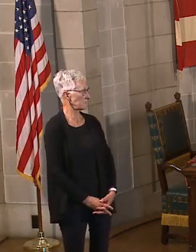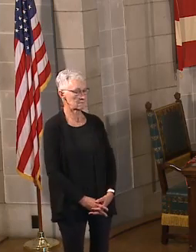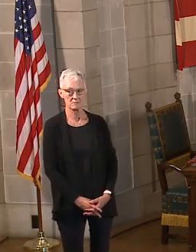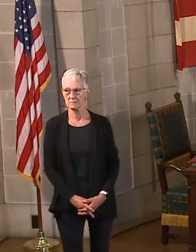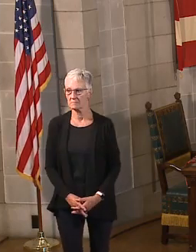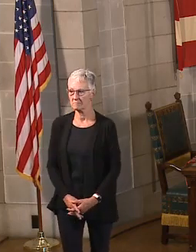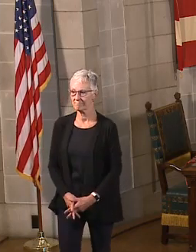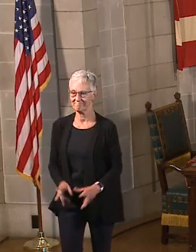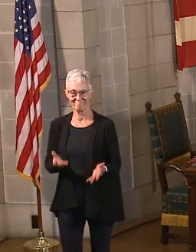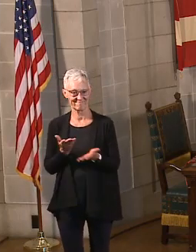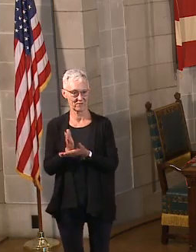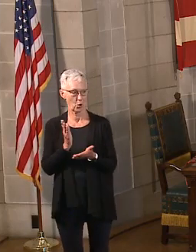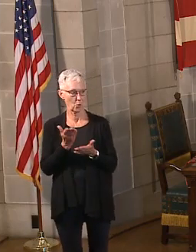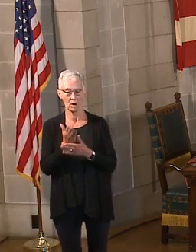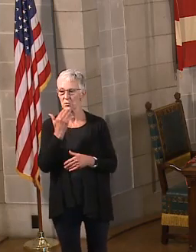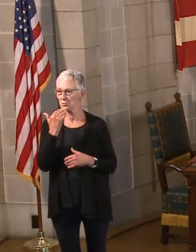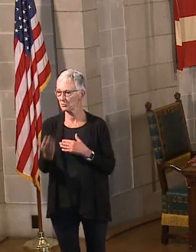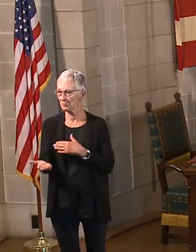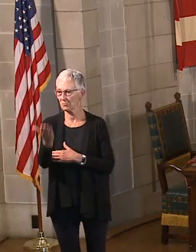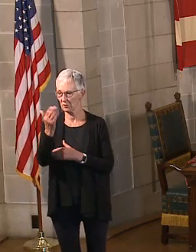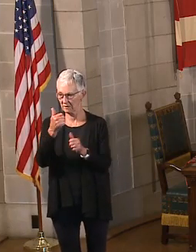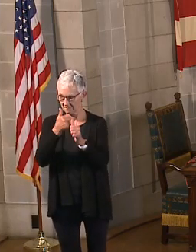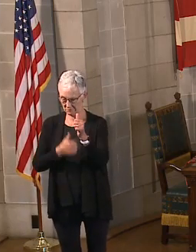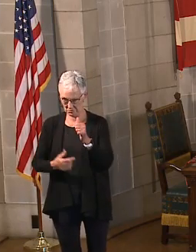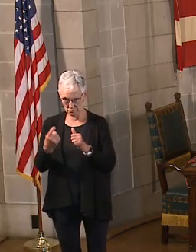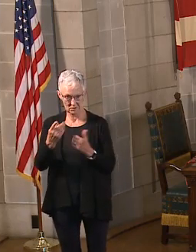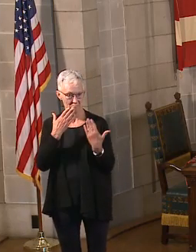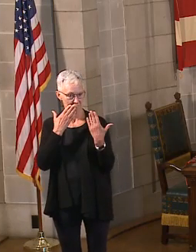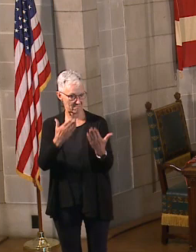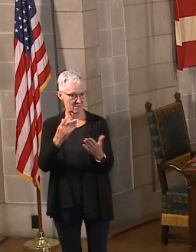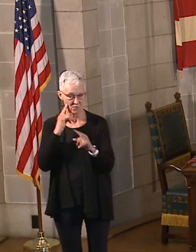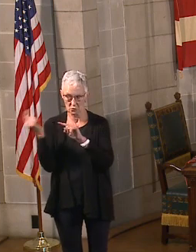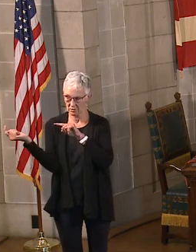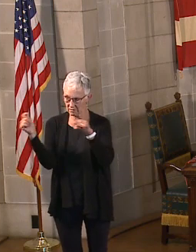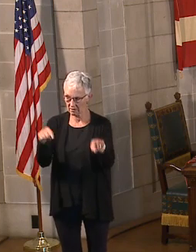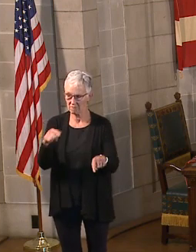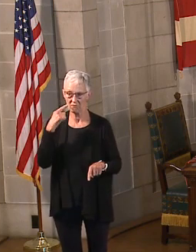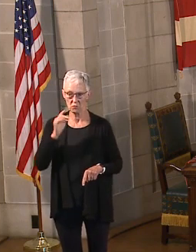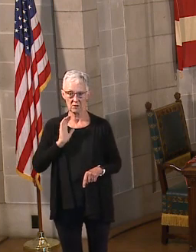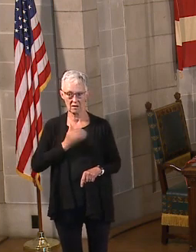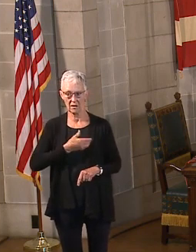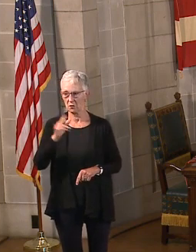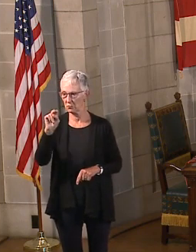All right, good morning everybody. Thank you for joining us for our press briefing.